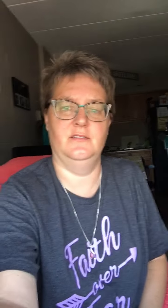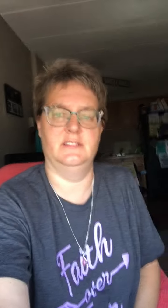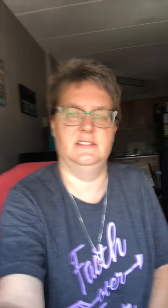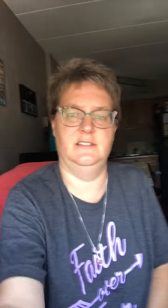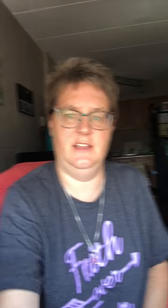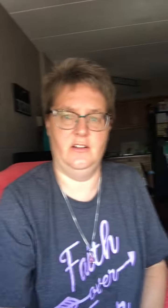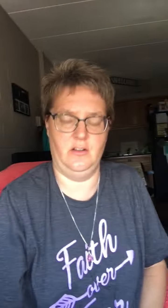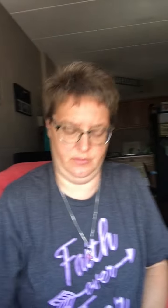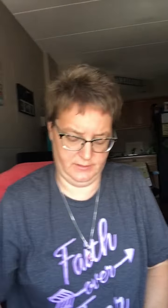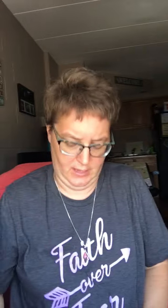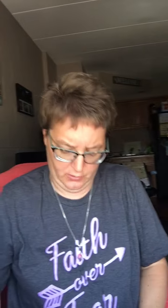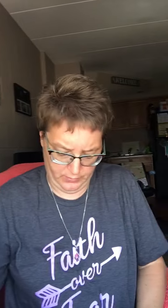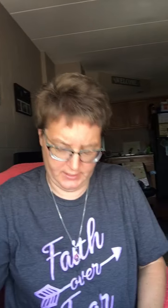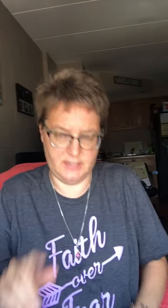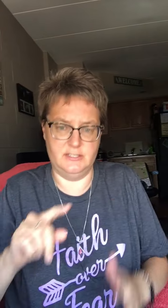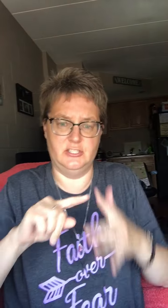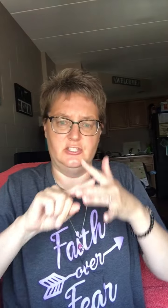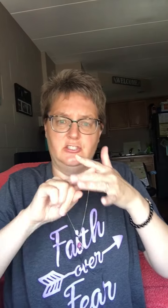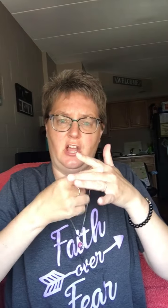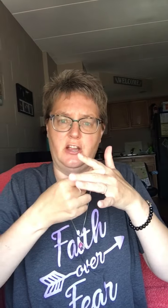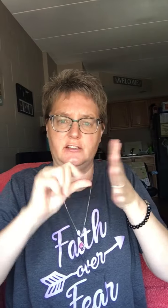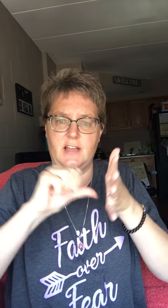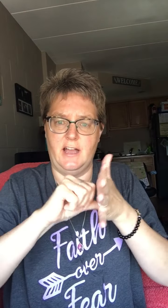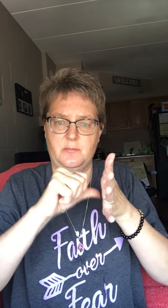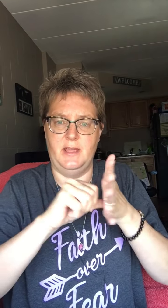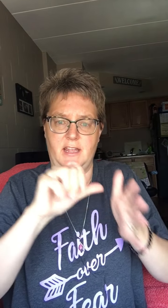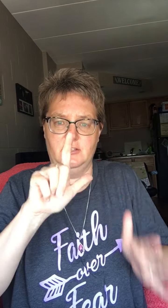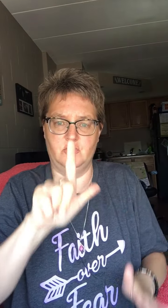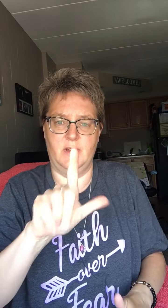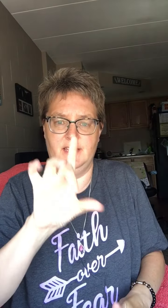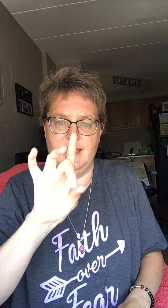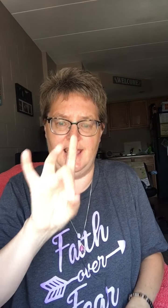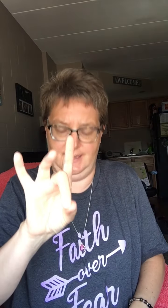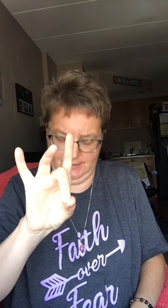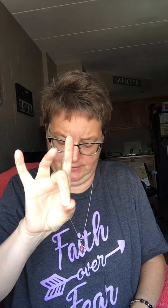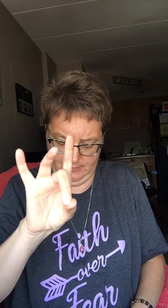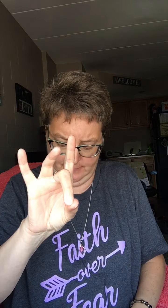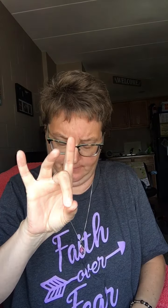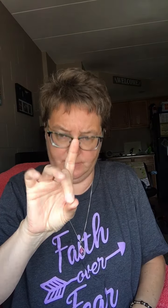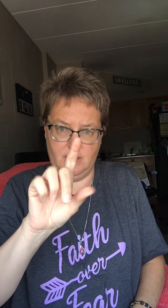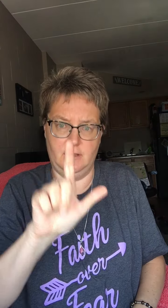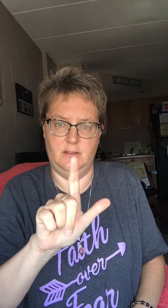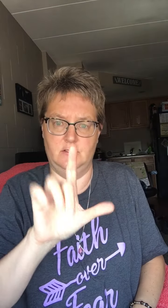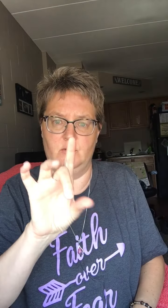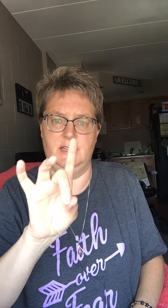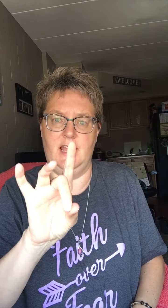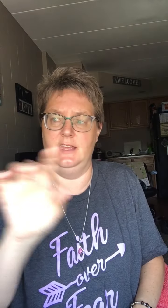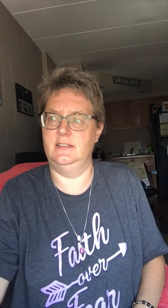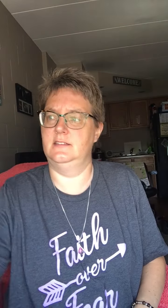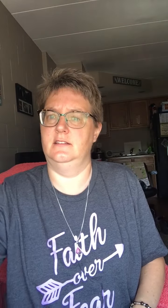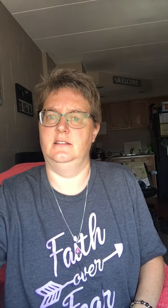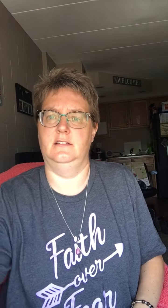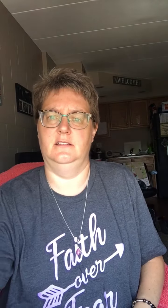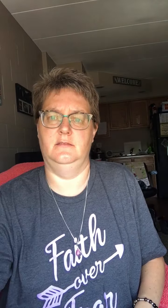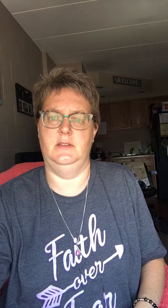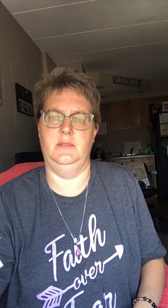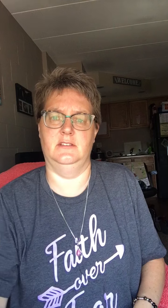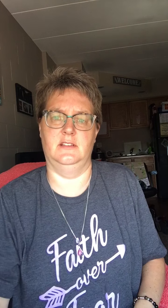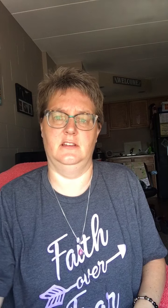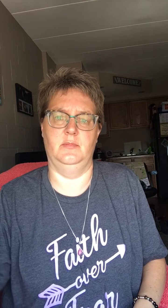Let's see how it goes. We're going to start on page 28. 28. Maybe there's a little